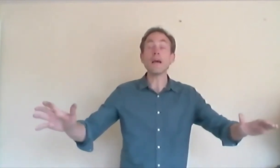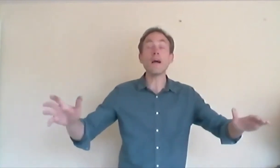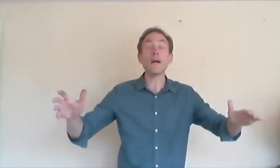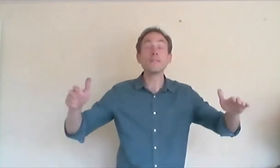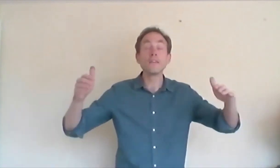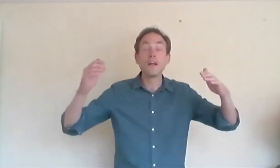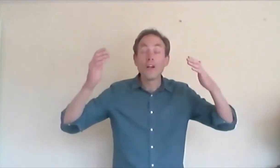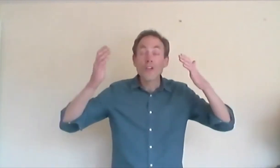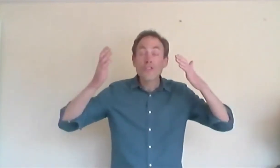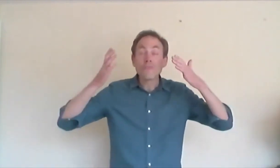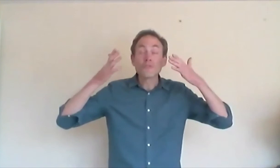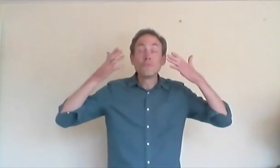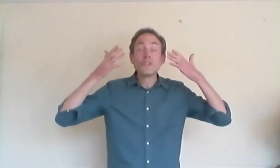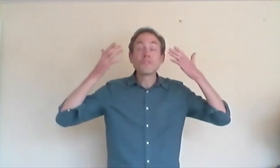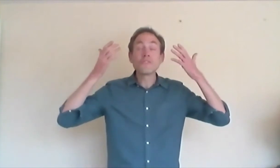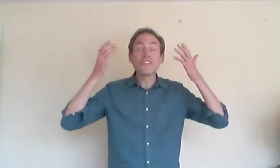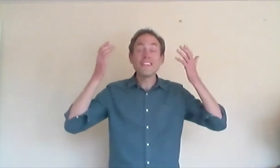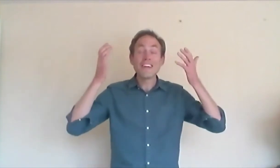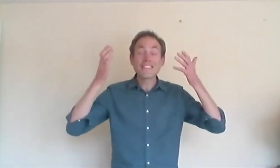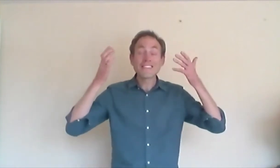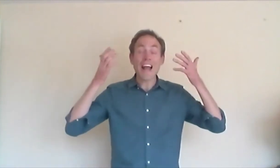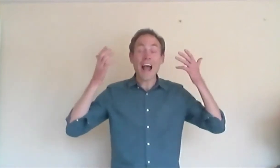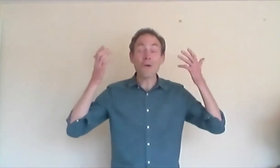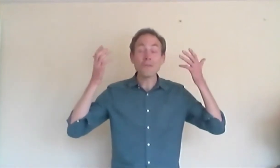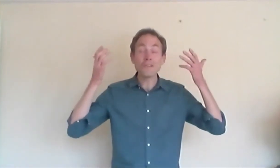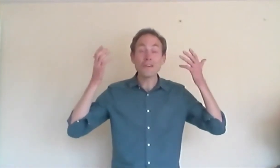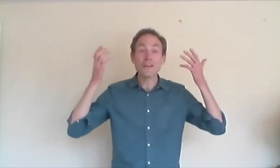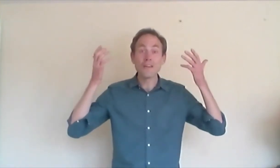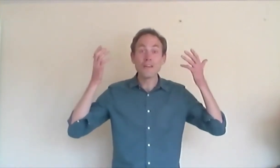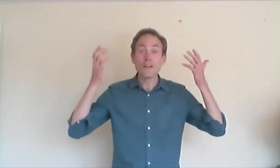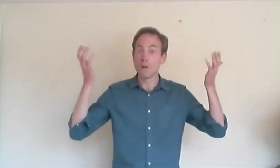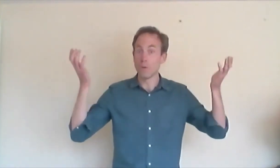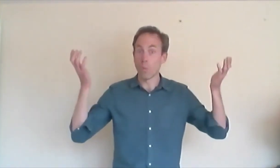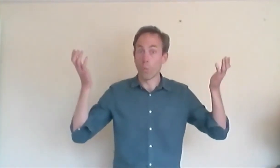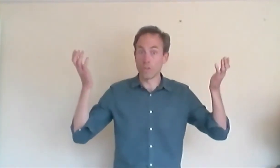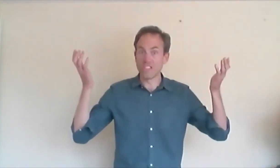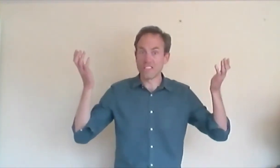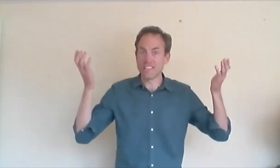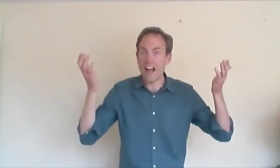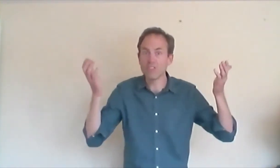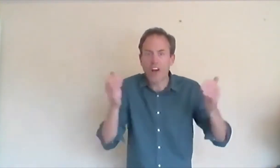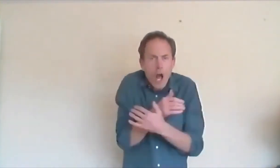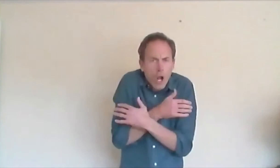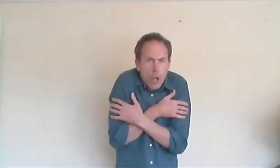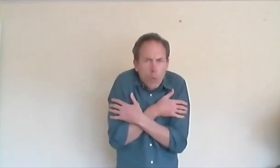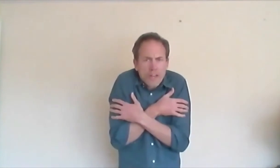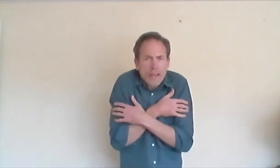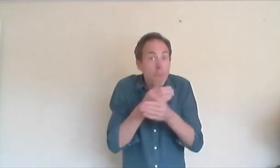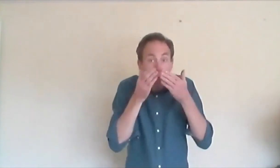heard the most beautiful sound. Was it the sound of a lonely couple